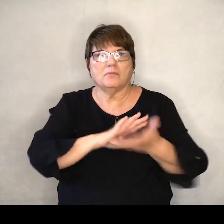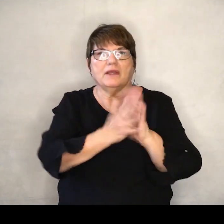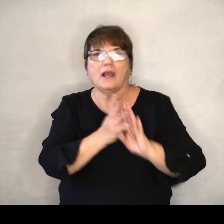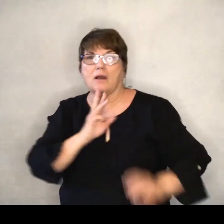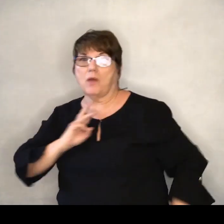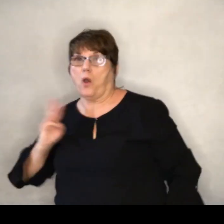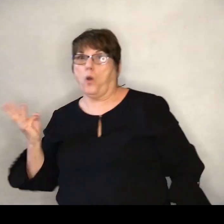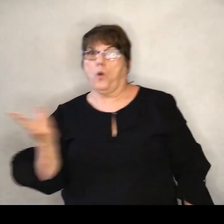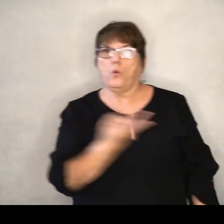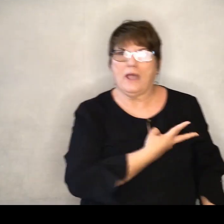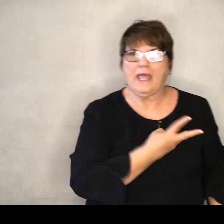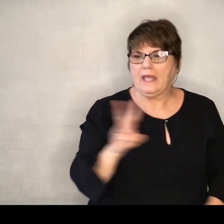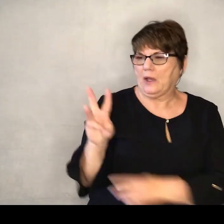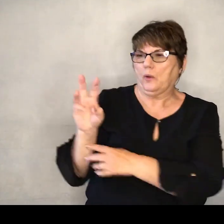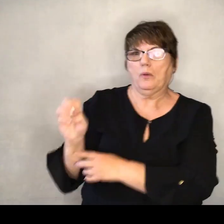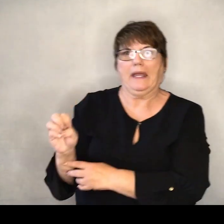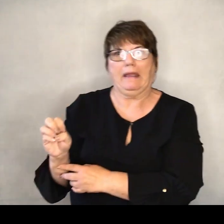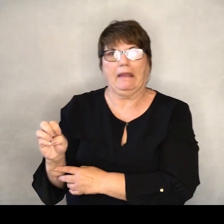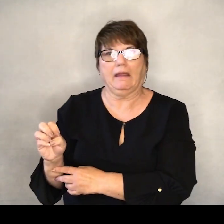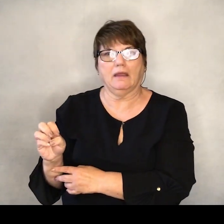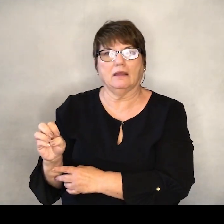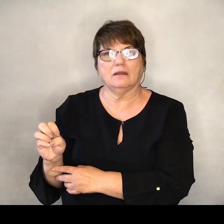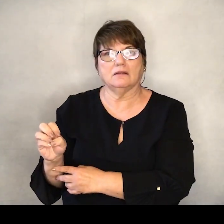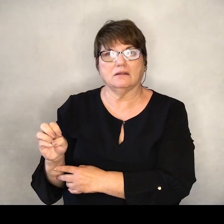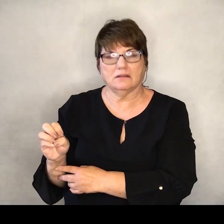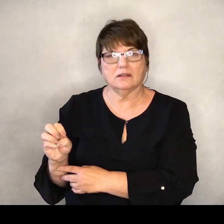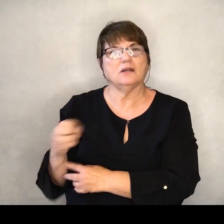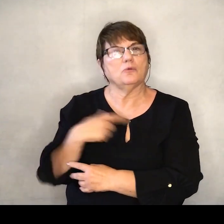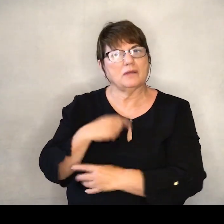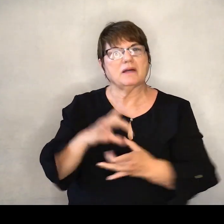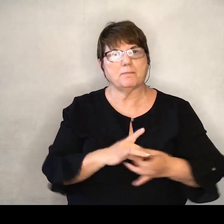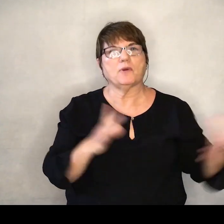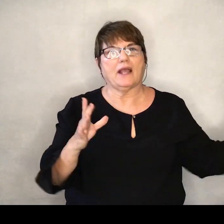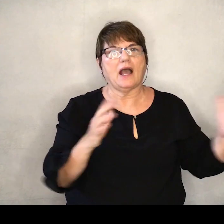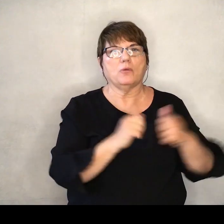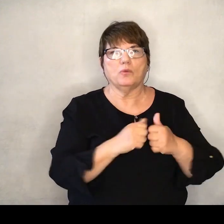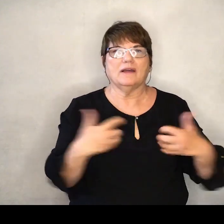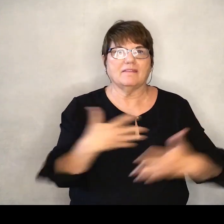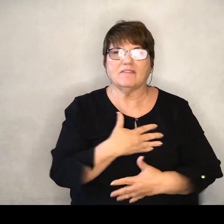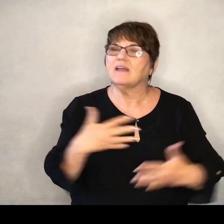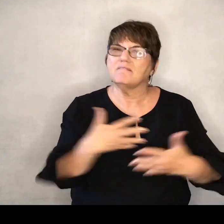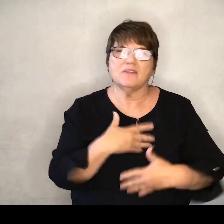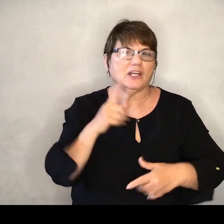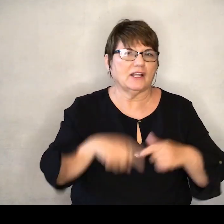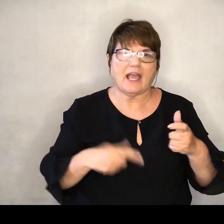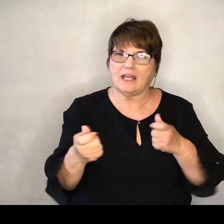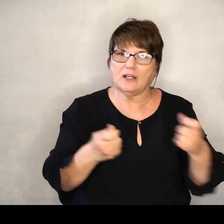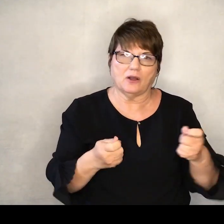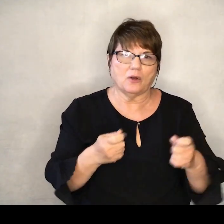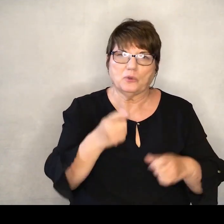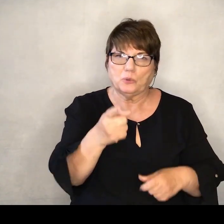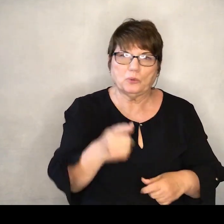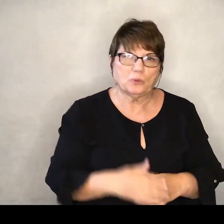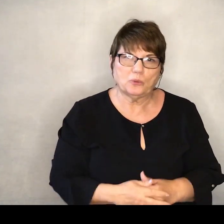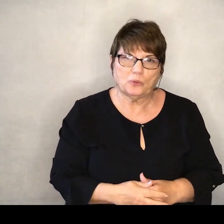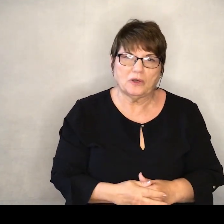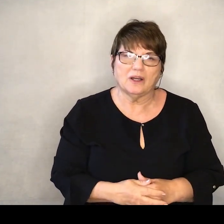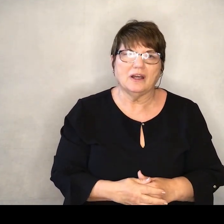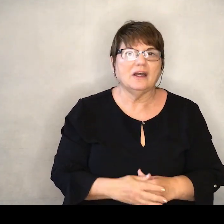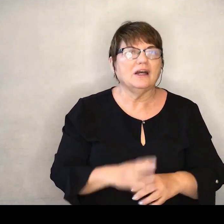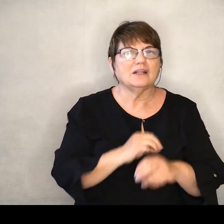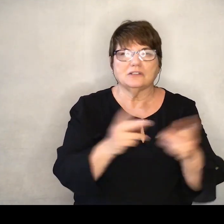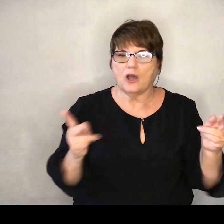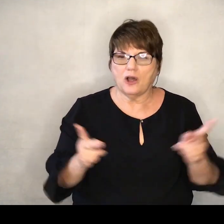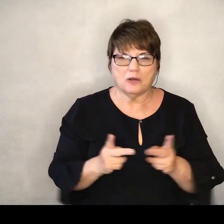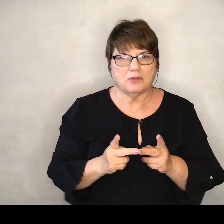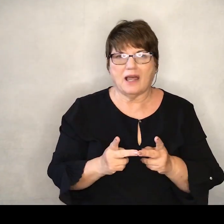Friends, we've got to break up with our fears. Fear doesn't own you. There's no room in